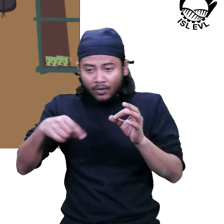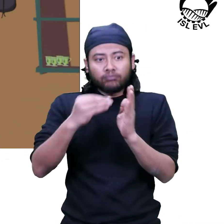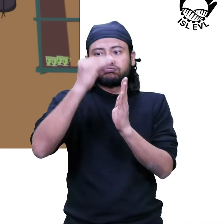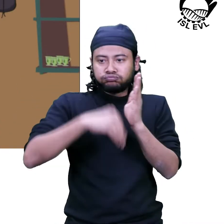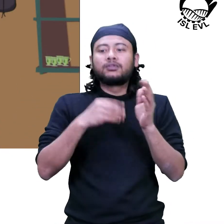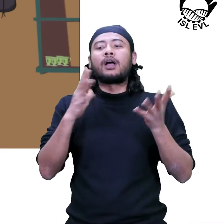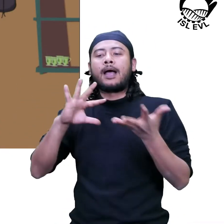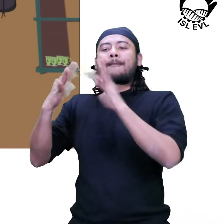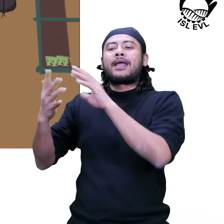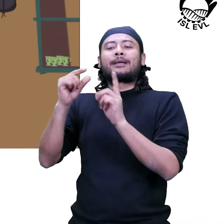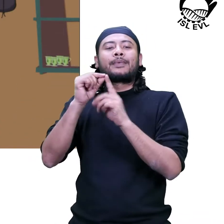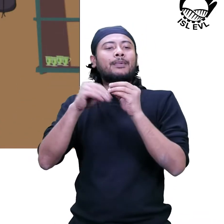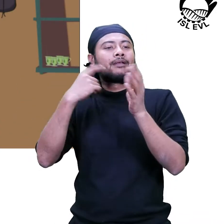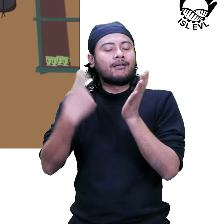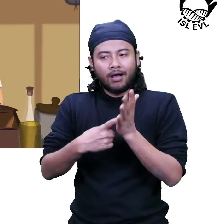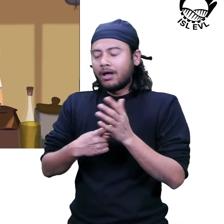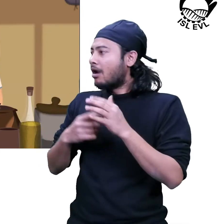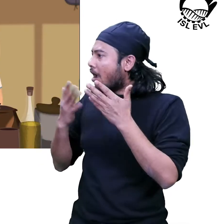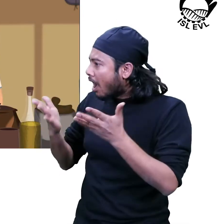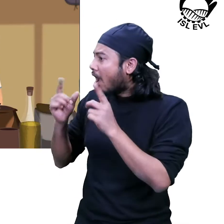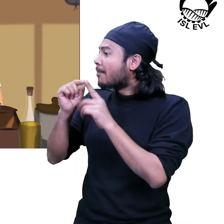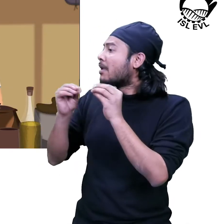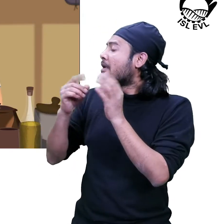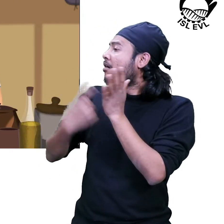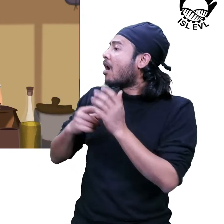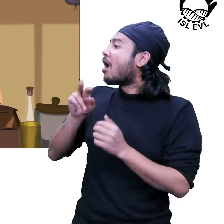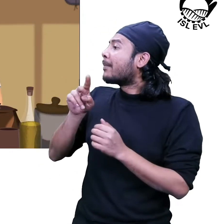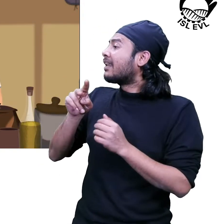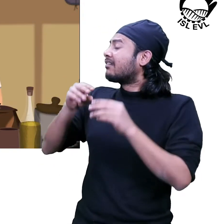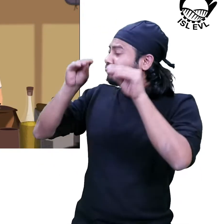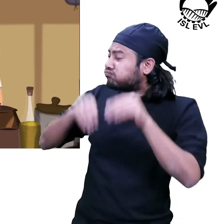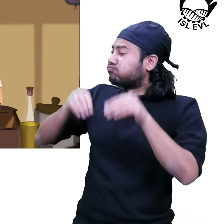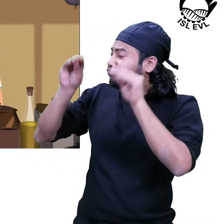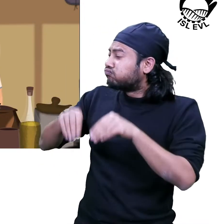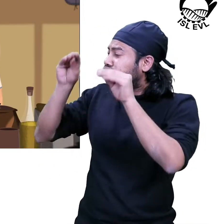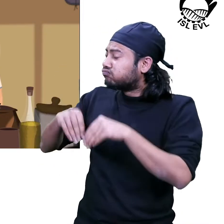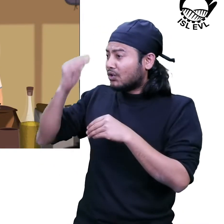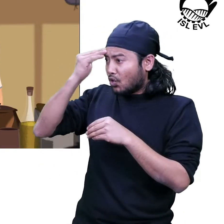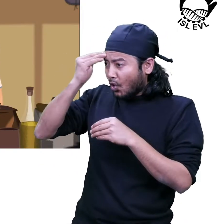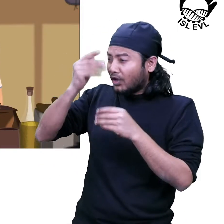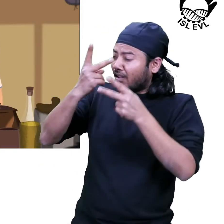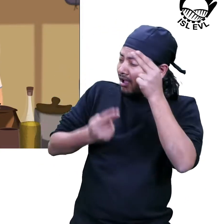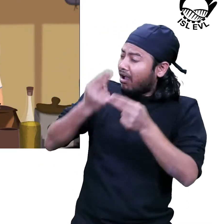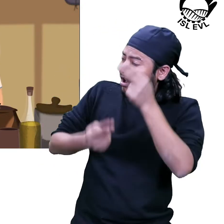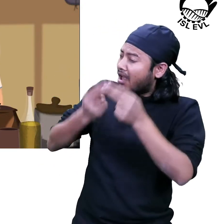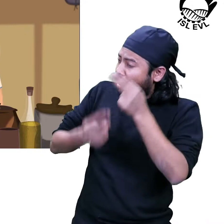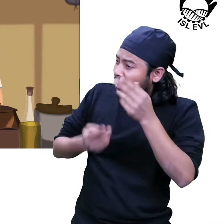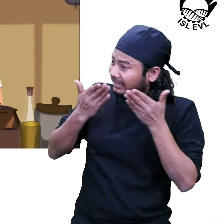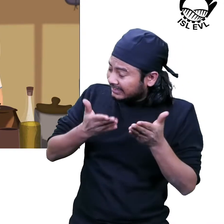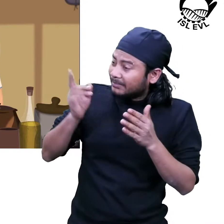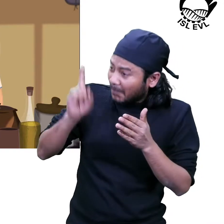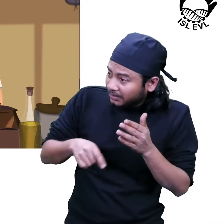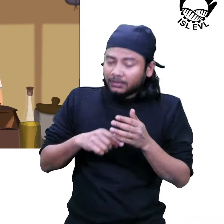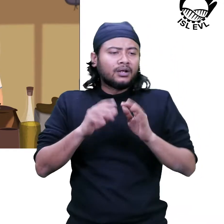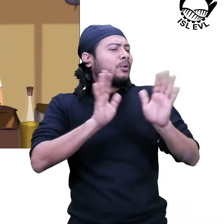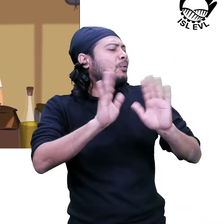is supposed to be documented in the PBR? No, no. The knowledge itself does not have to be documented.